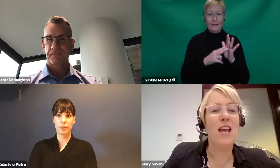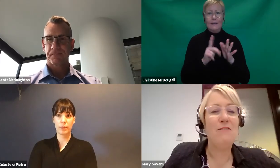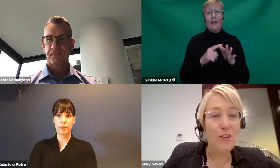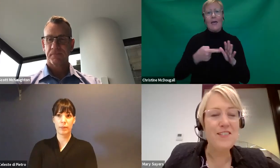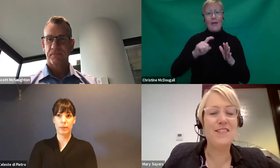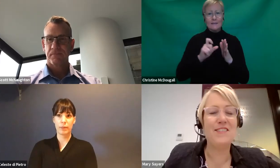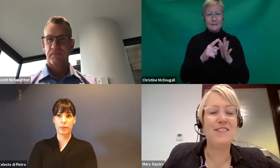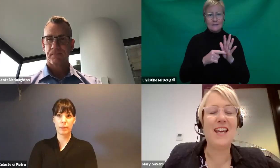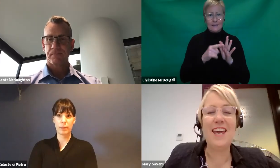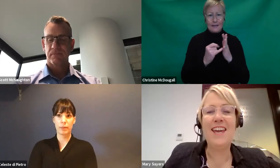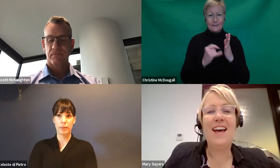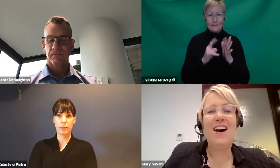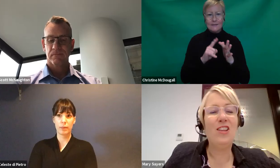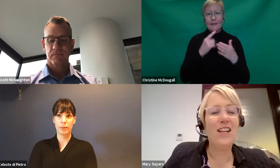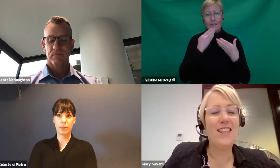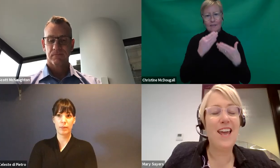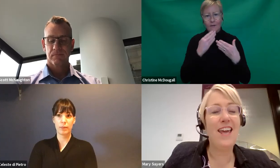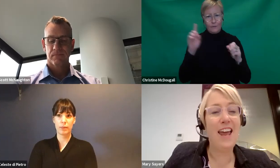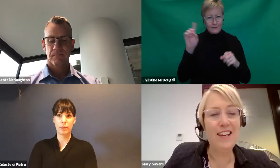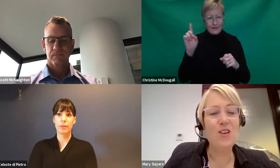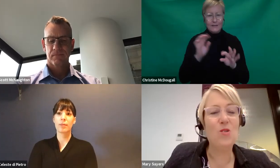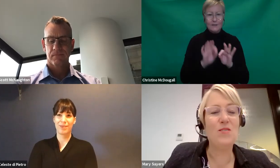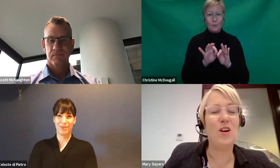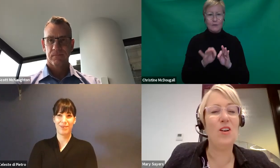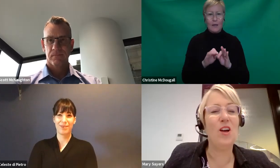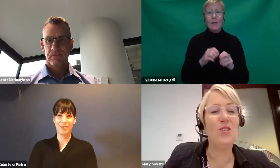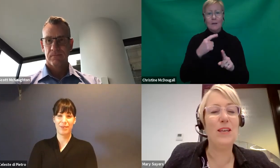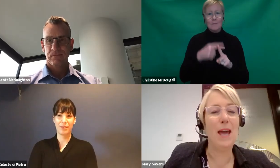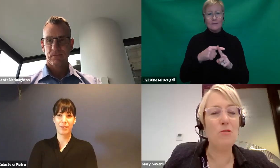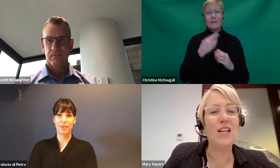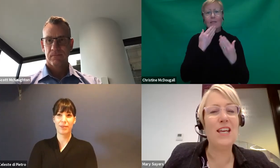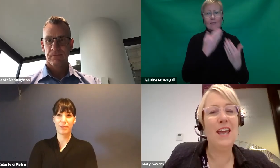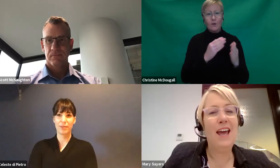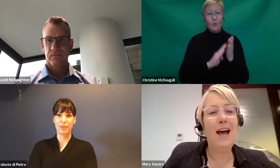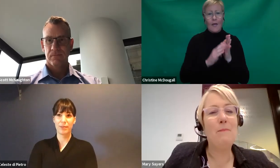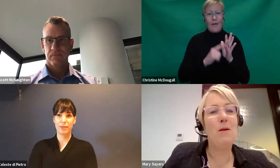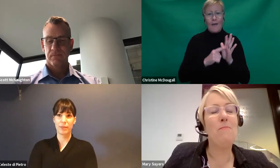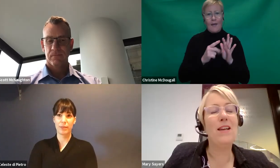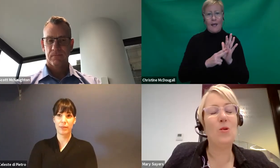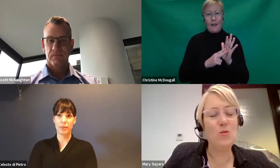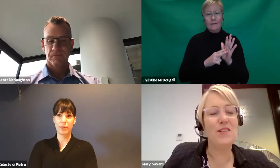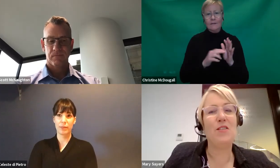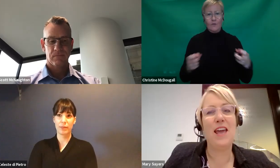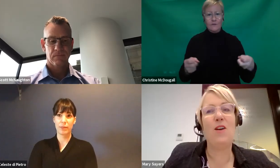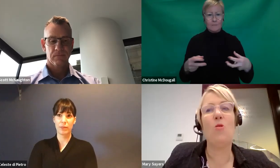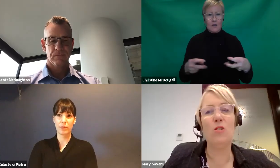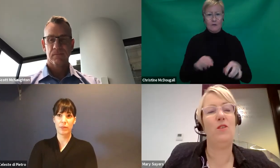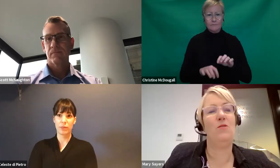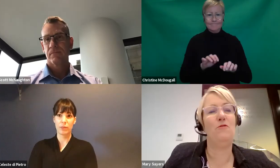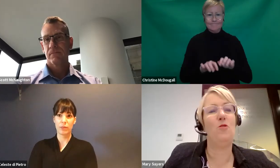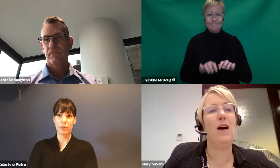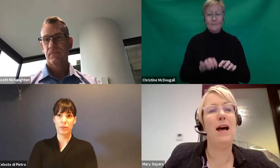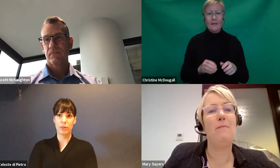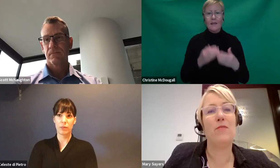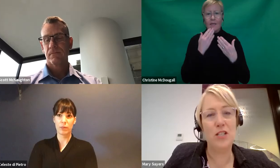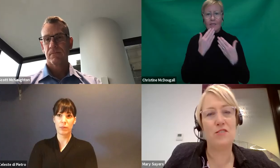much for your assistance today. I'd like to thank Helen, who's online doing captioning. But also thank all of